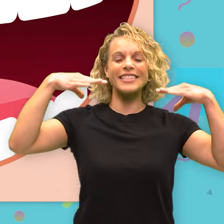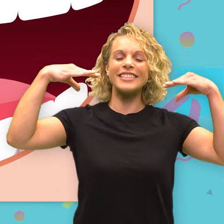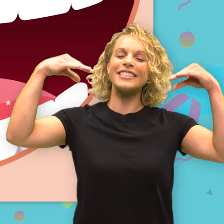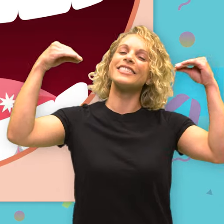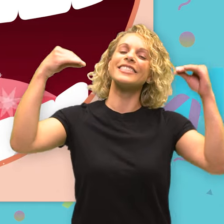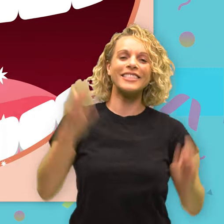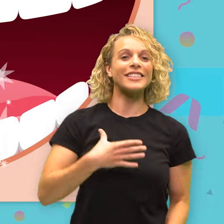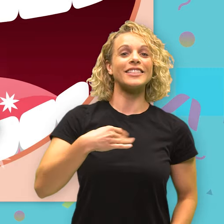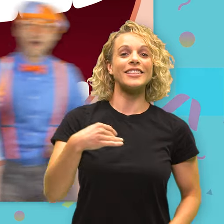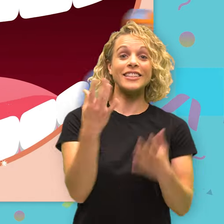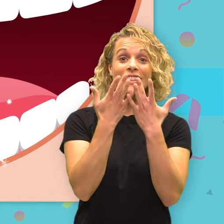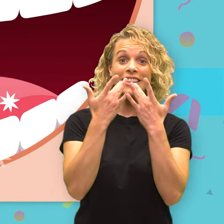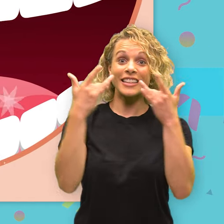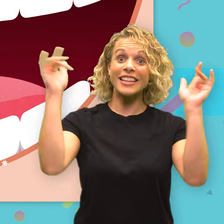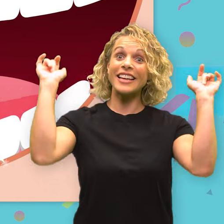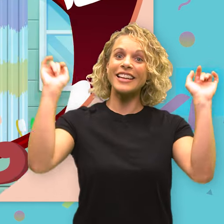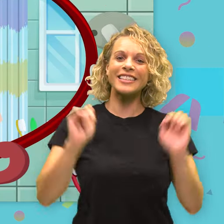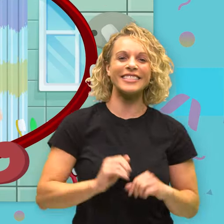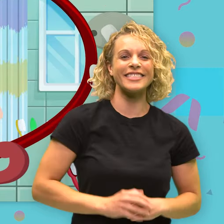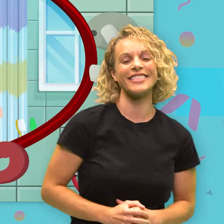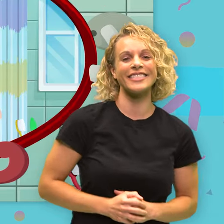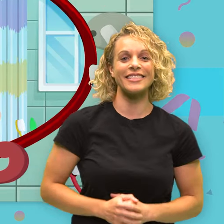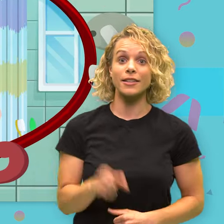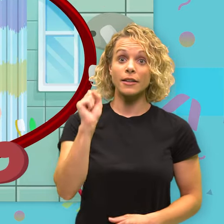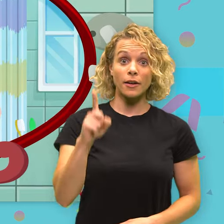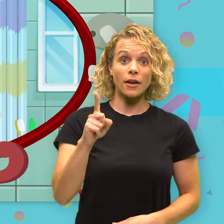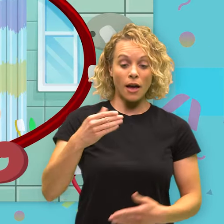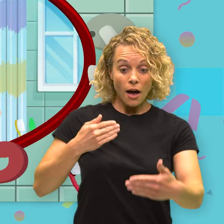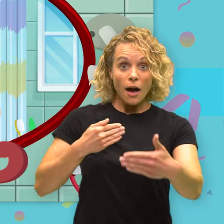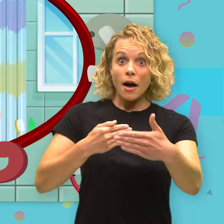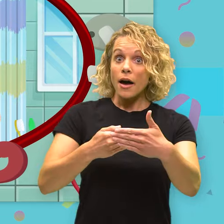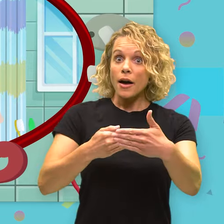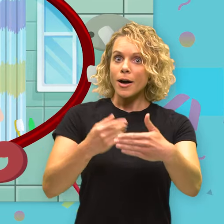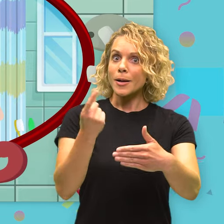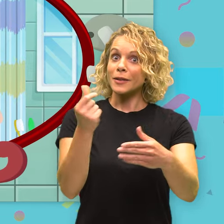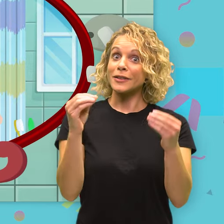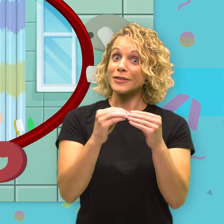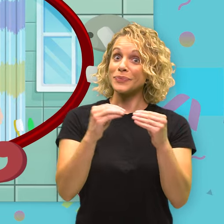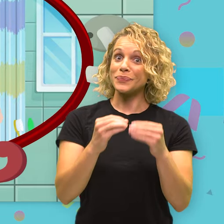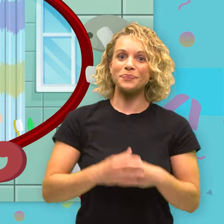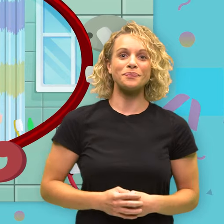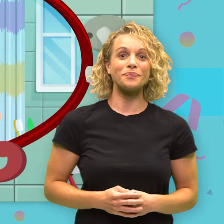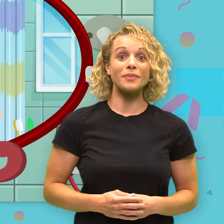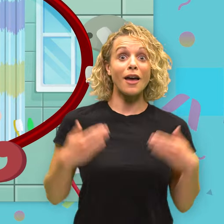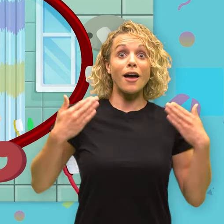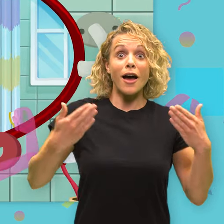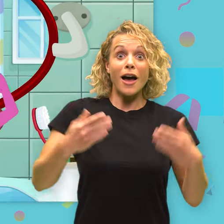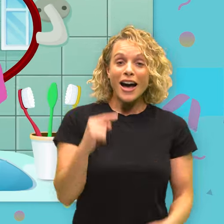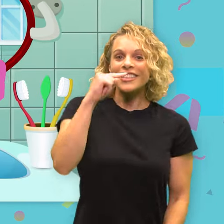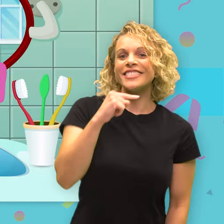pearly whites shine. Okay, we're halfway there. A little bit longer. Let's make some more circles,